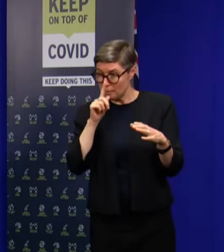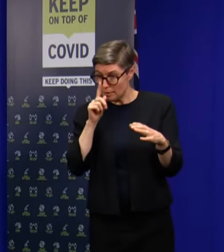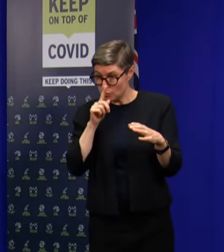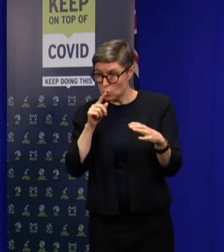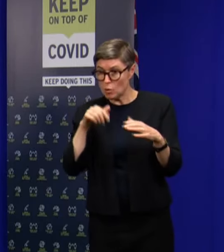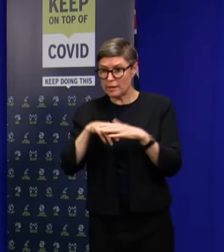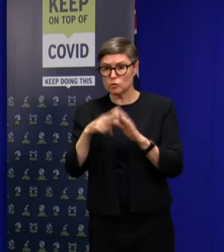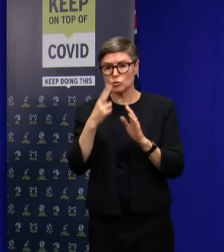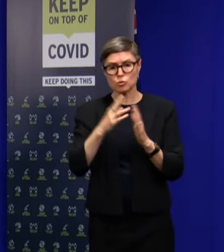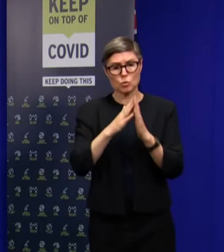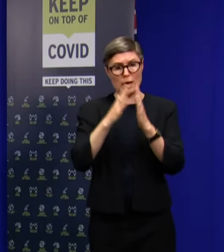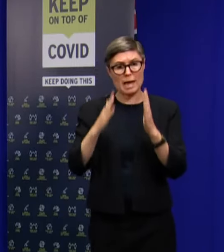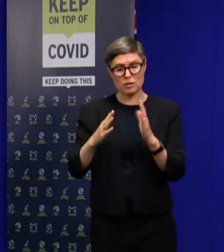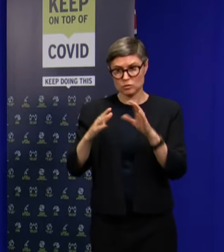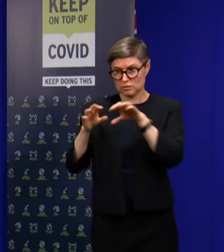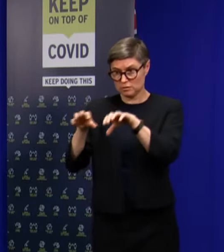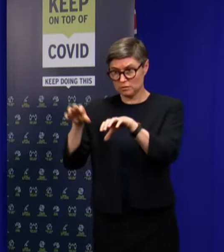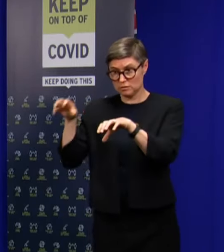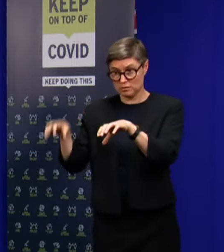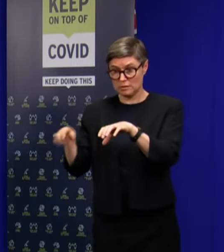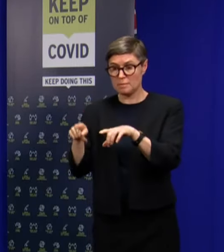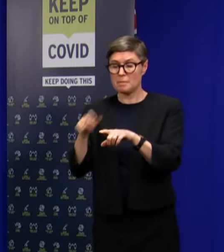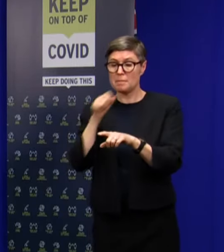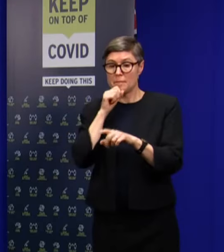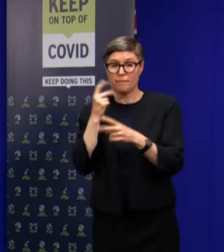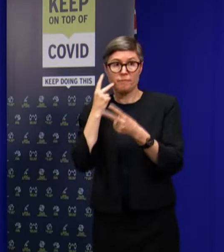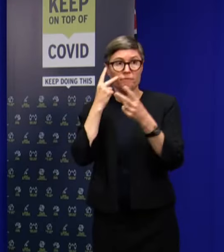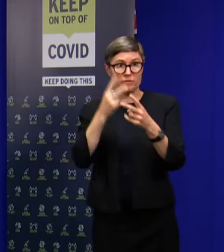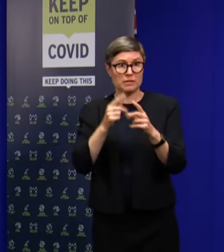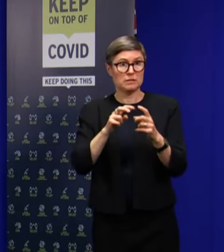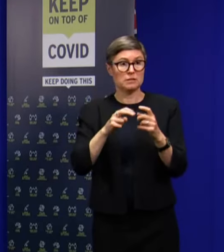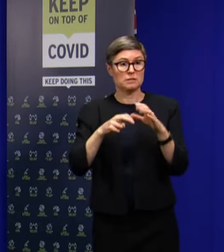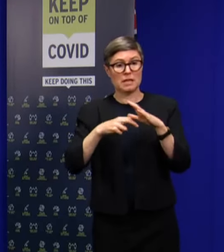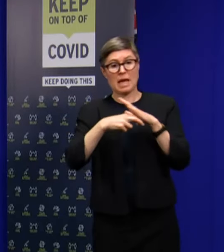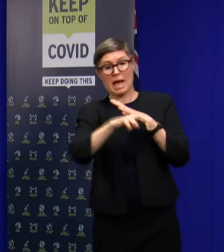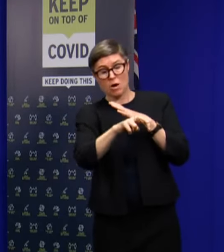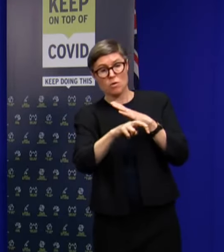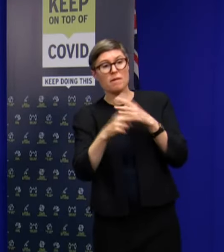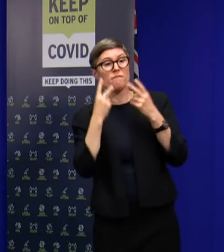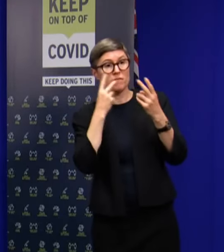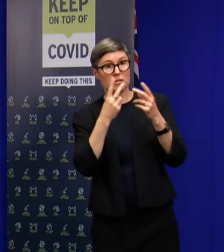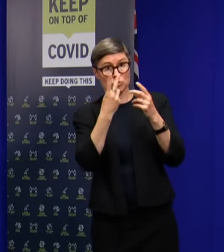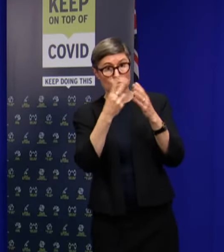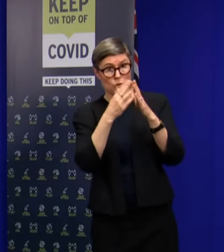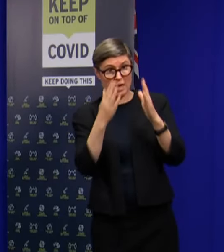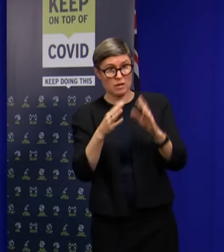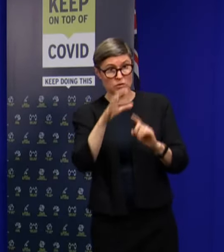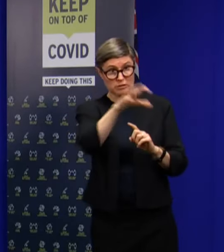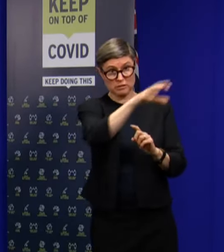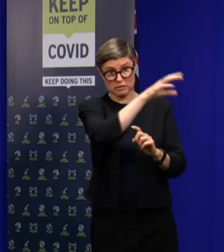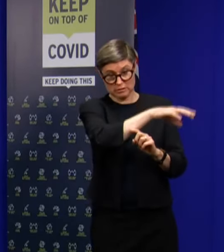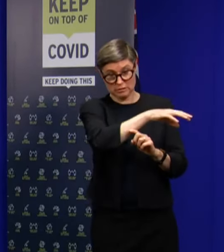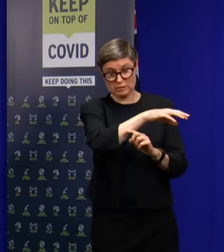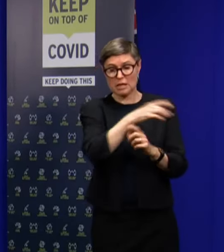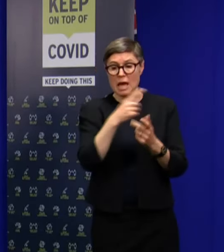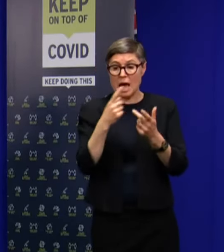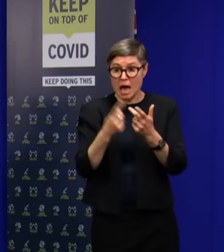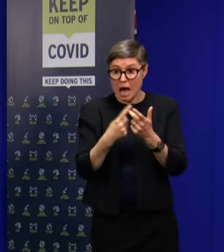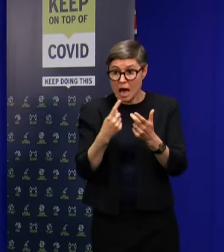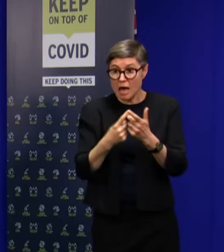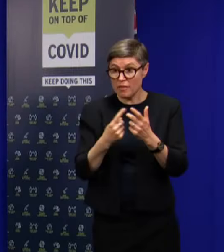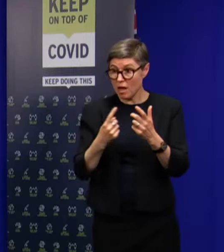households that the case was at while they were out of quarantine. And the remainder of those 38 people